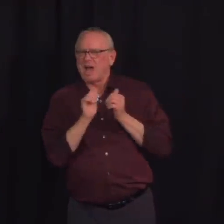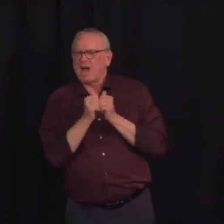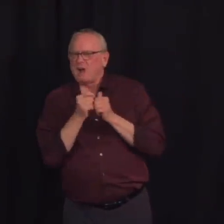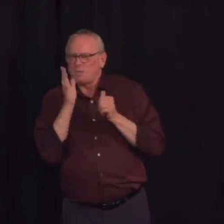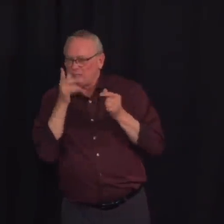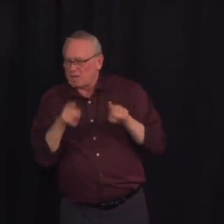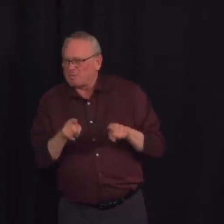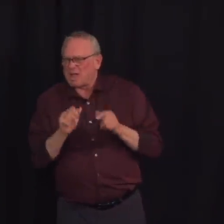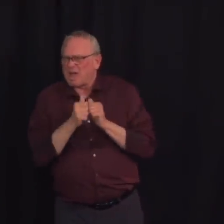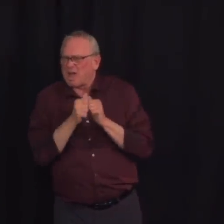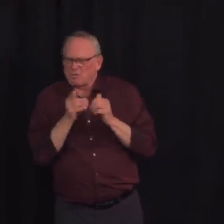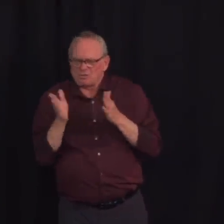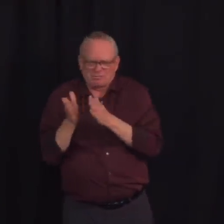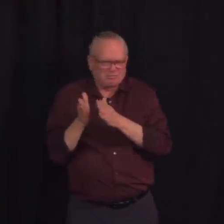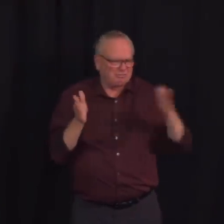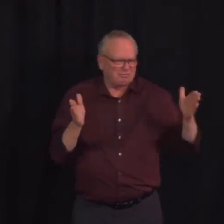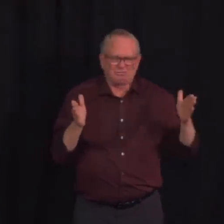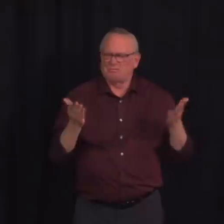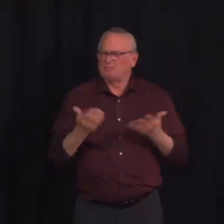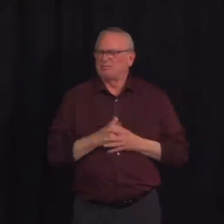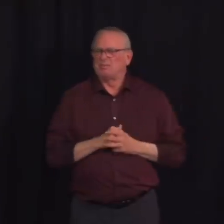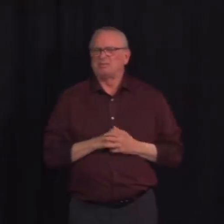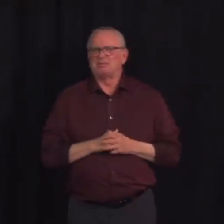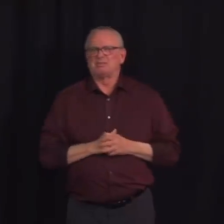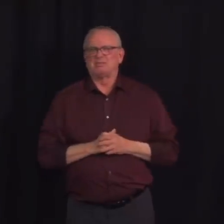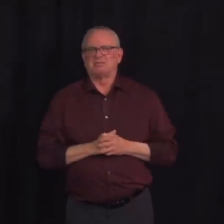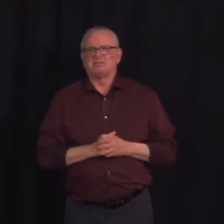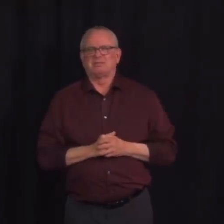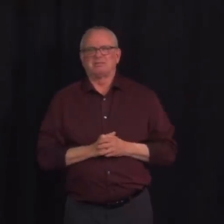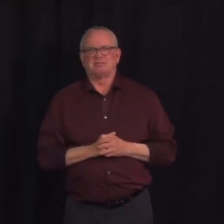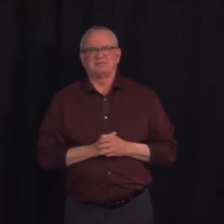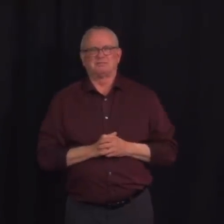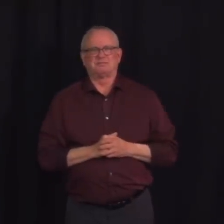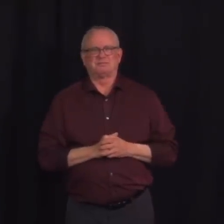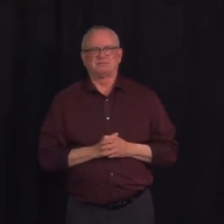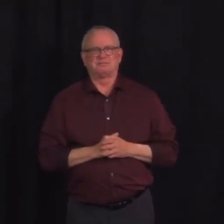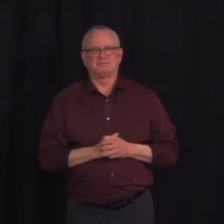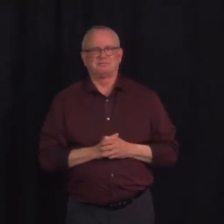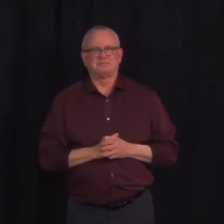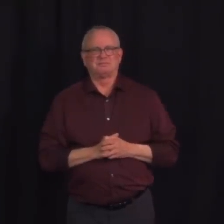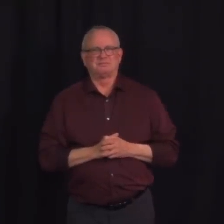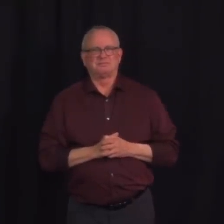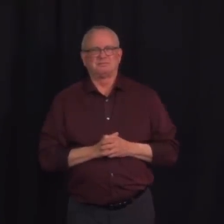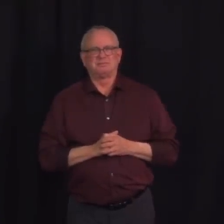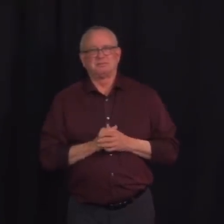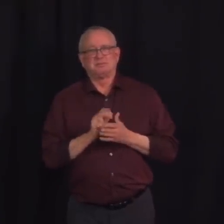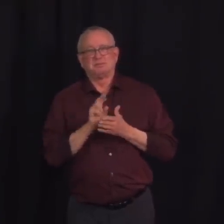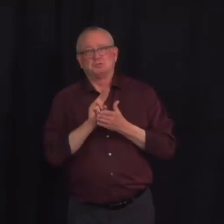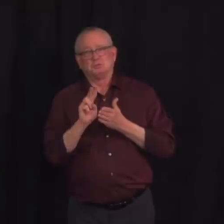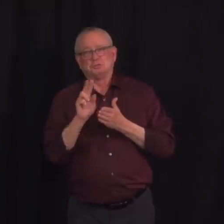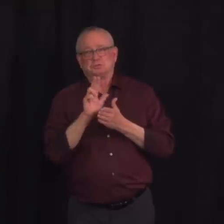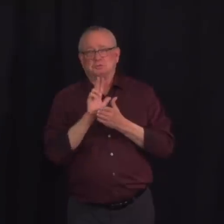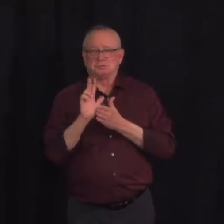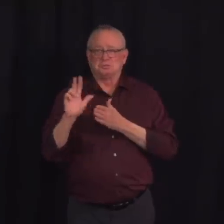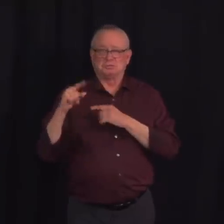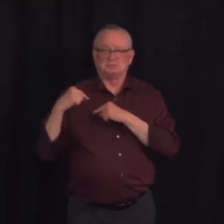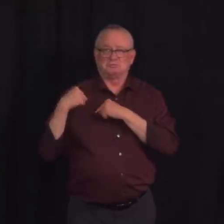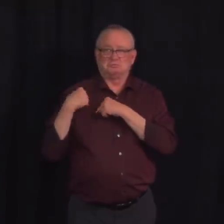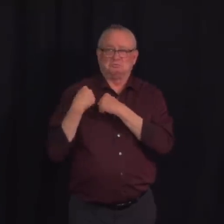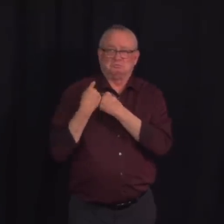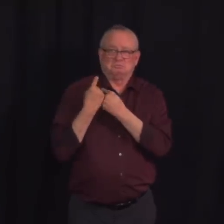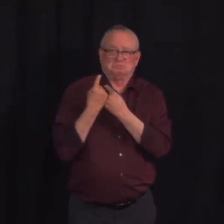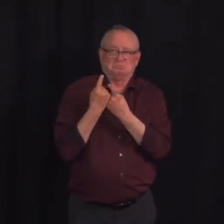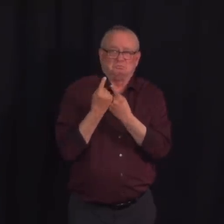What we've seen in the last couple of weeks is the combined impact of public health measures that reduce